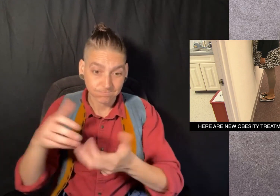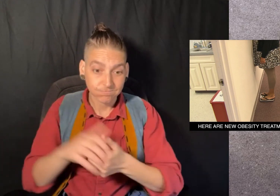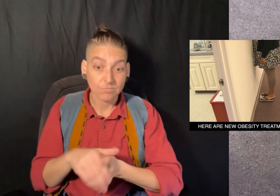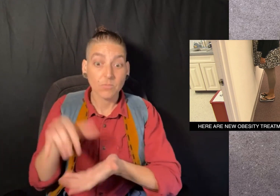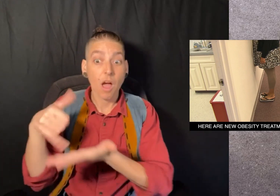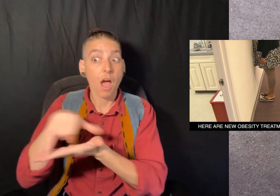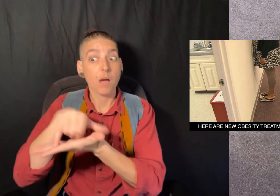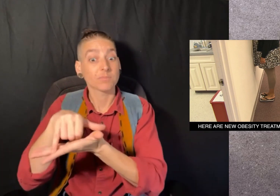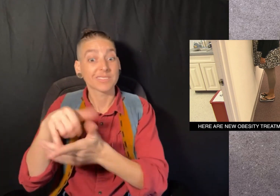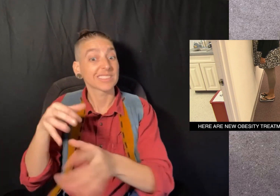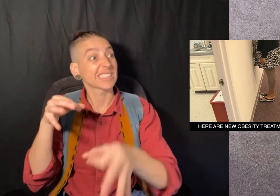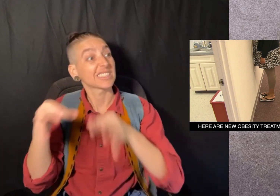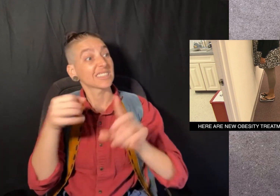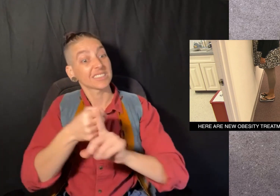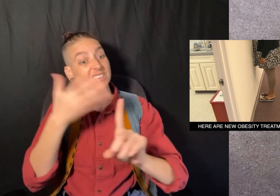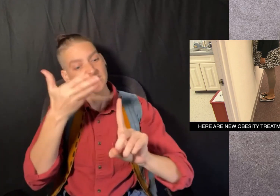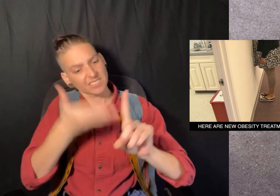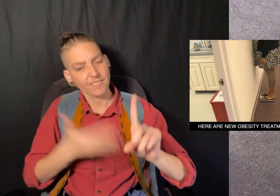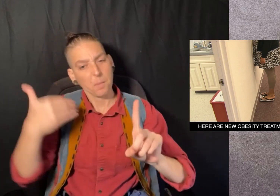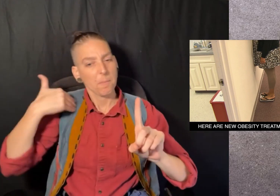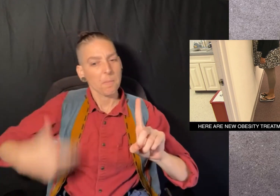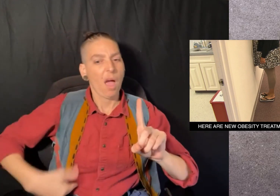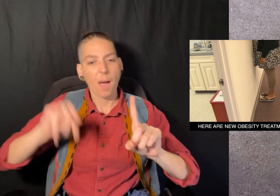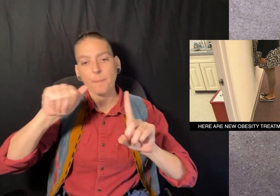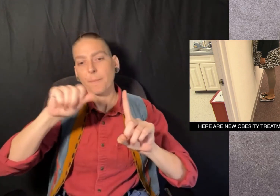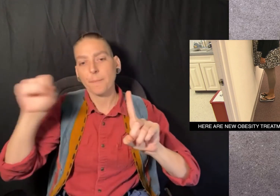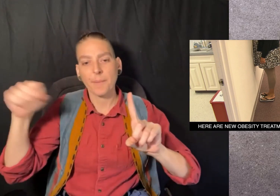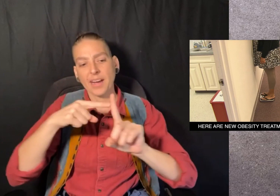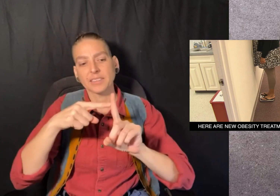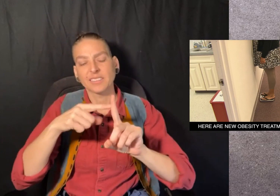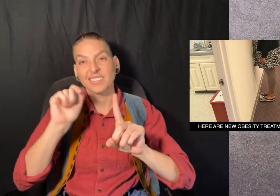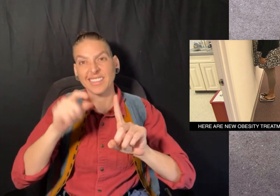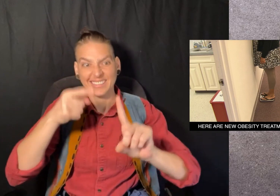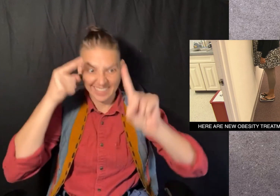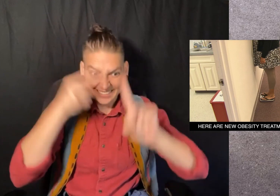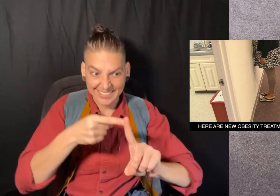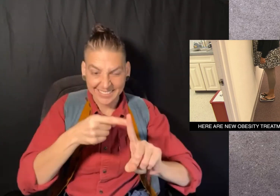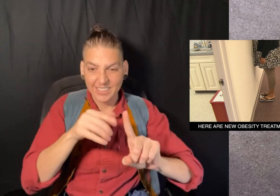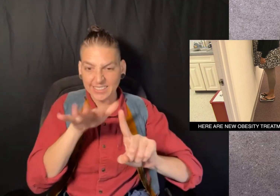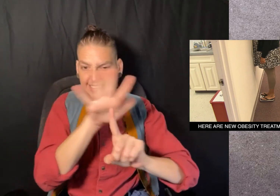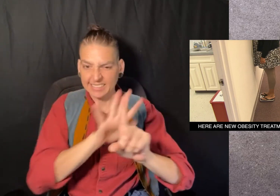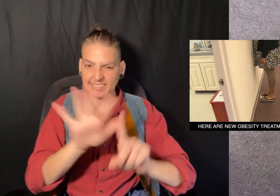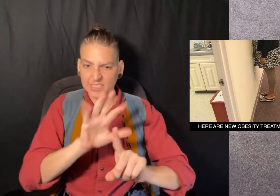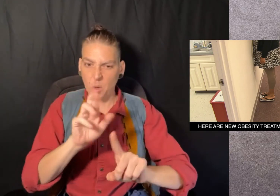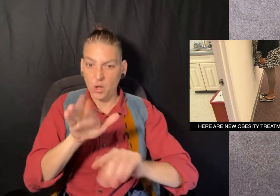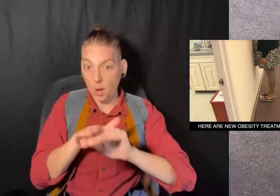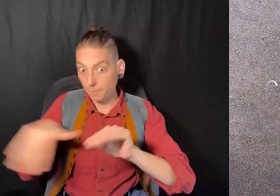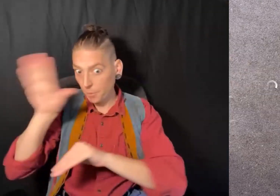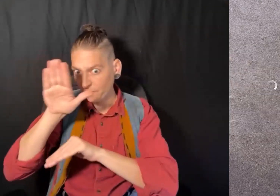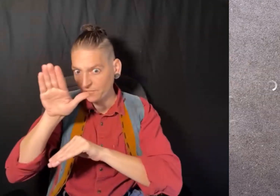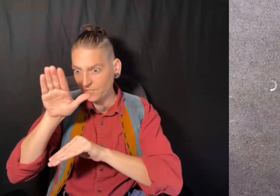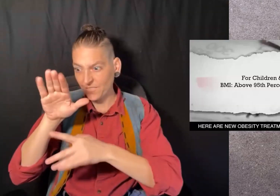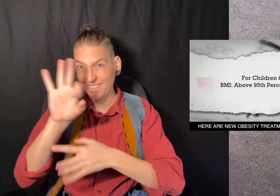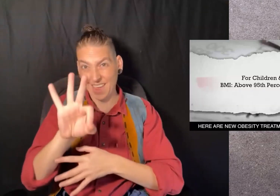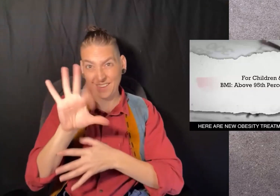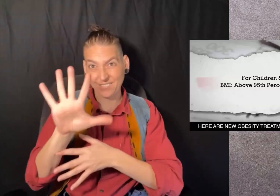Obesity is defined as a body mass index at or above the